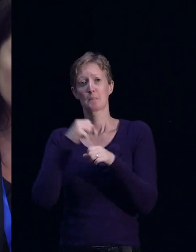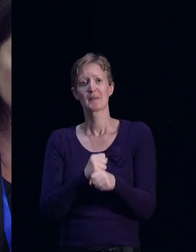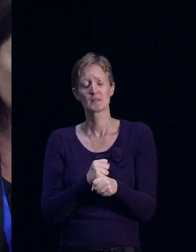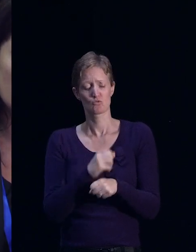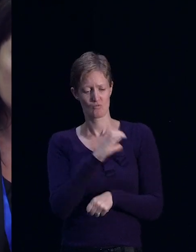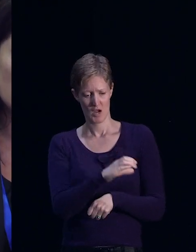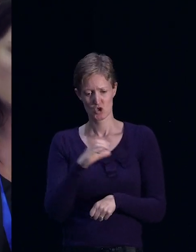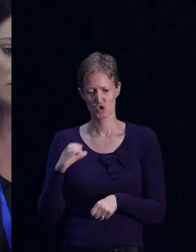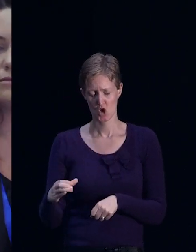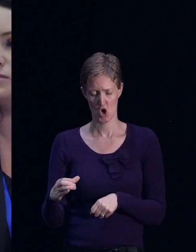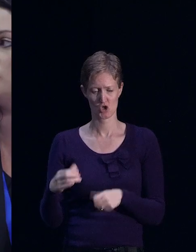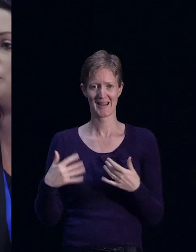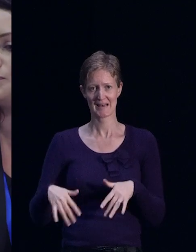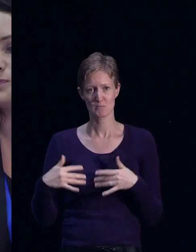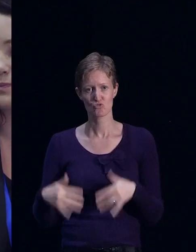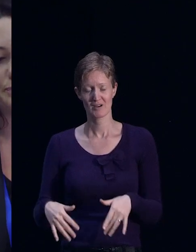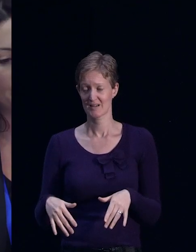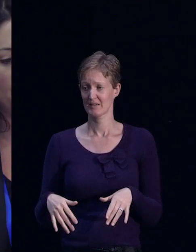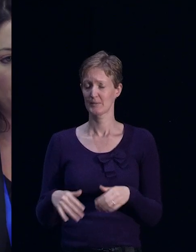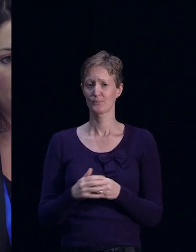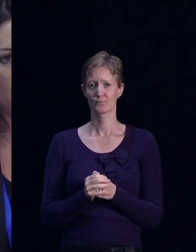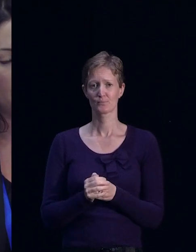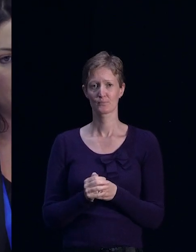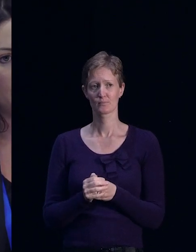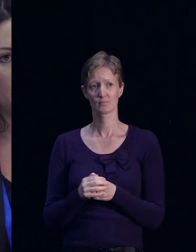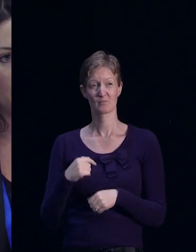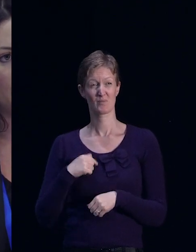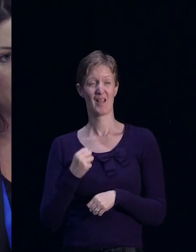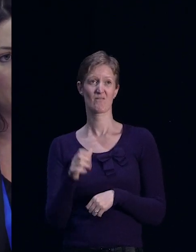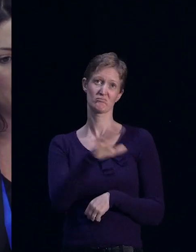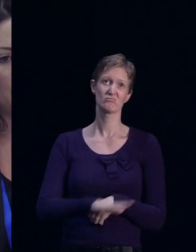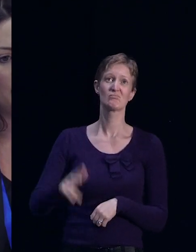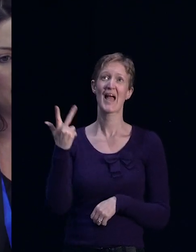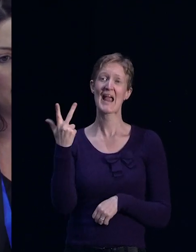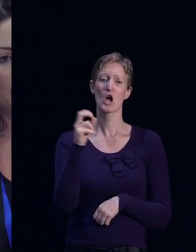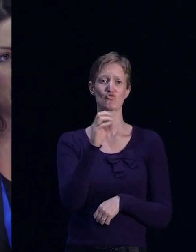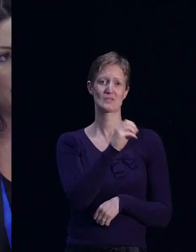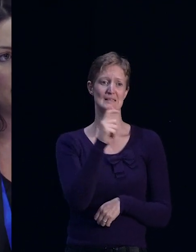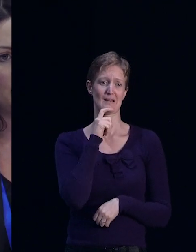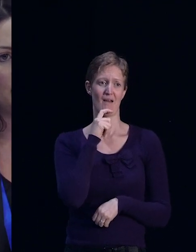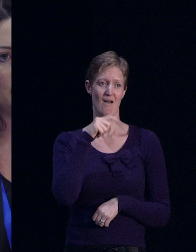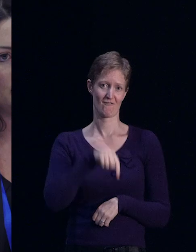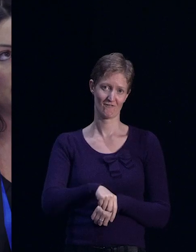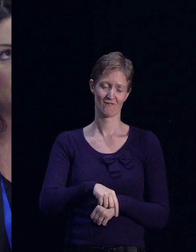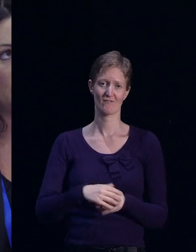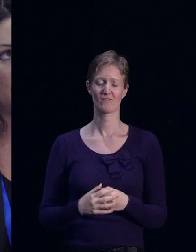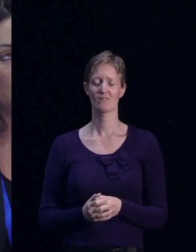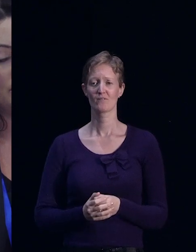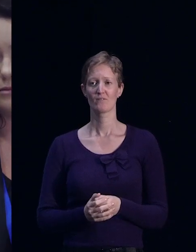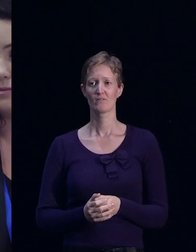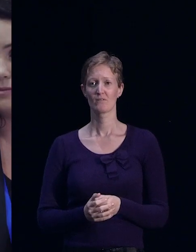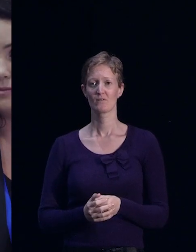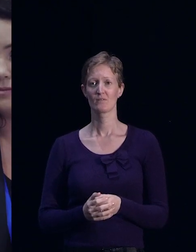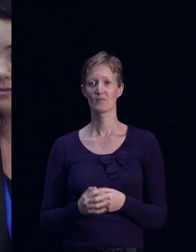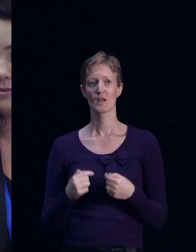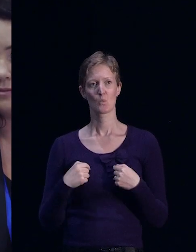Christchurch and Canterbury, like the others. And, you know, we have 800 staff here and we've got, we're